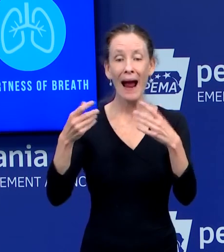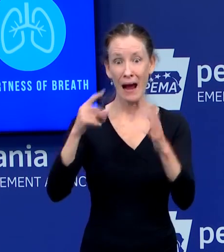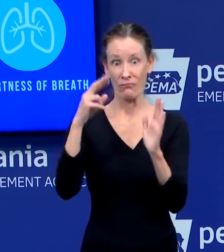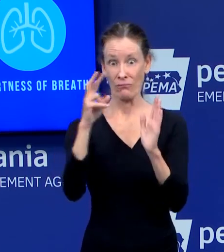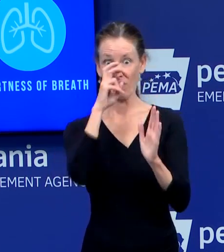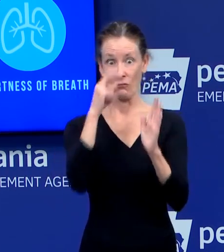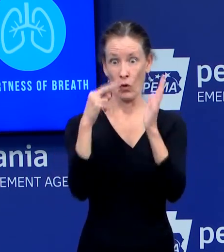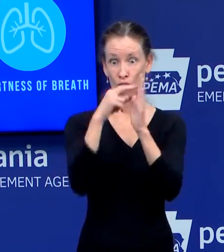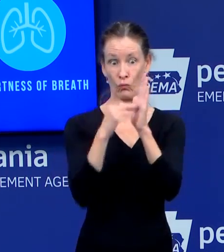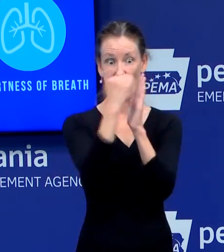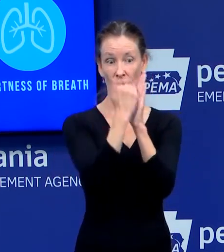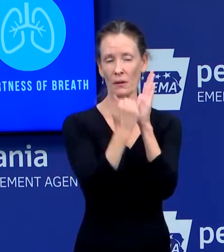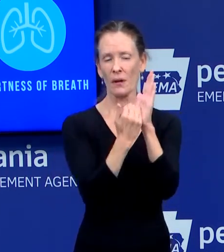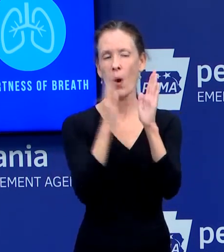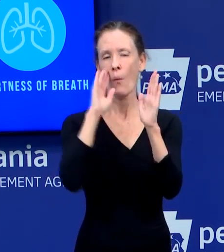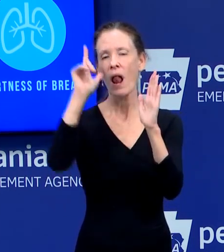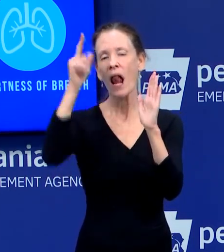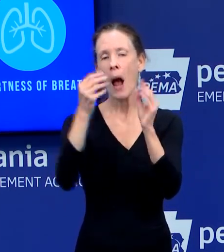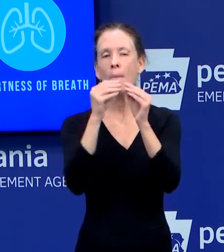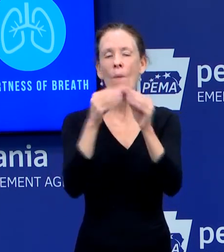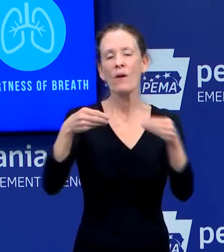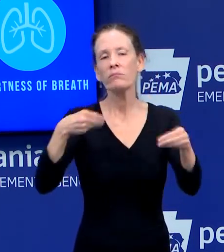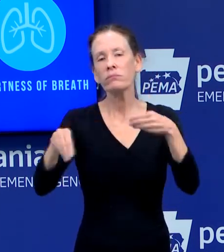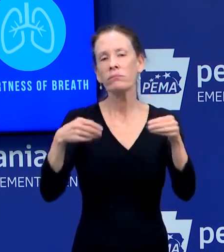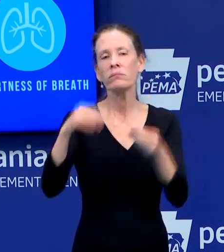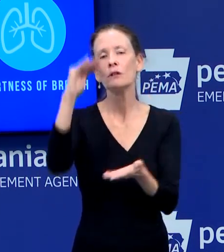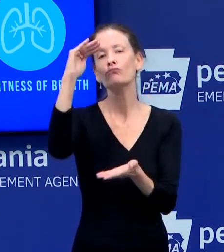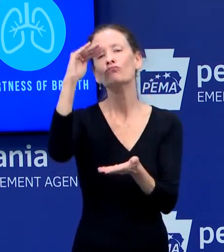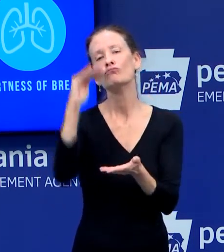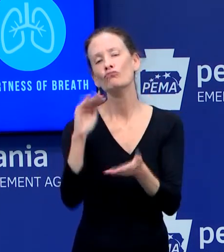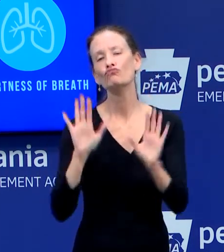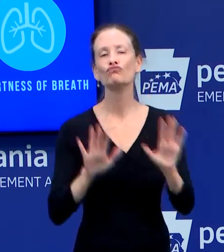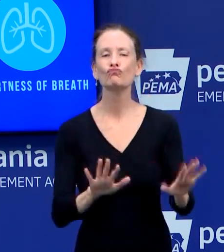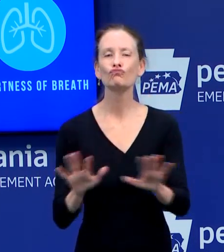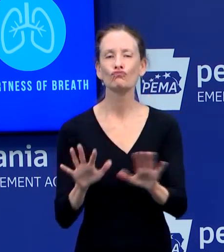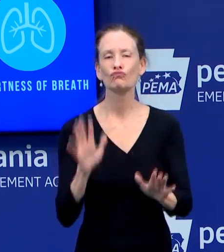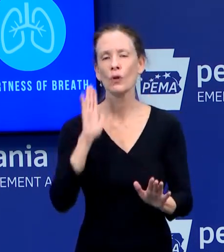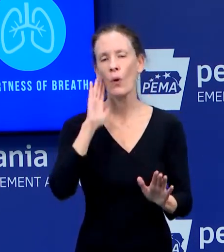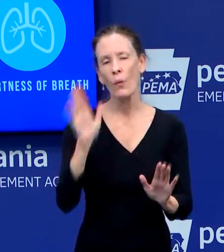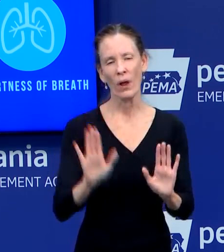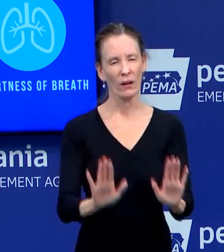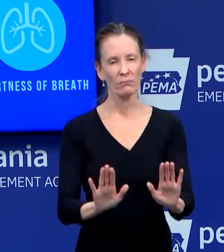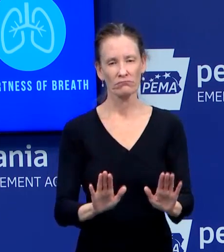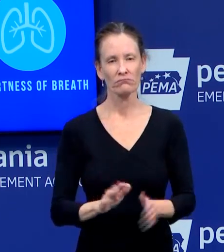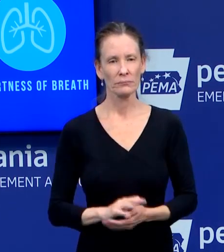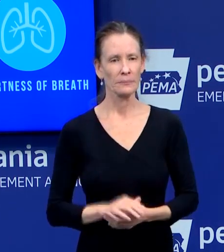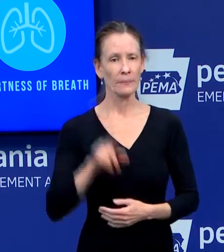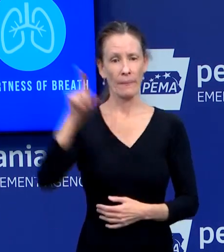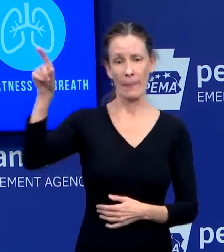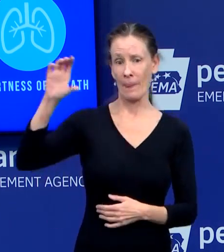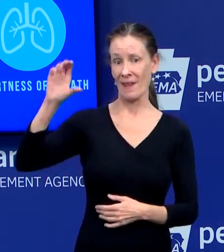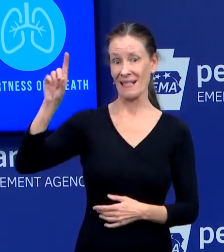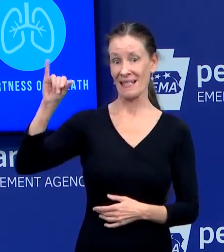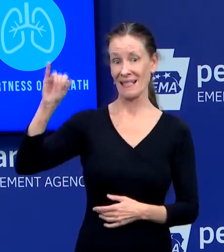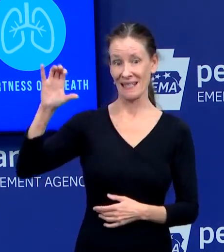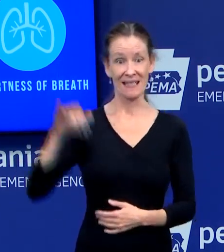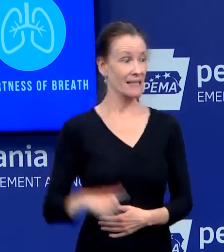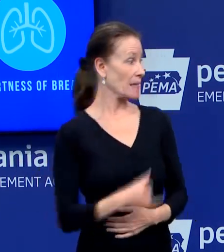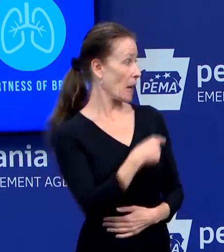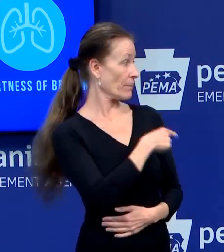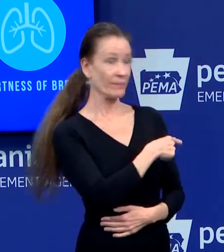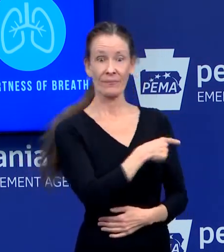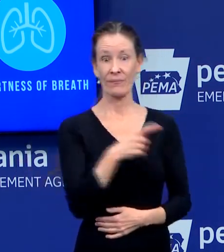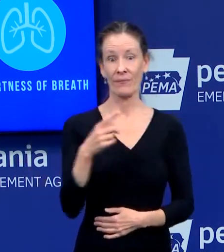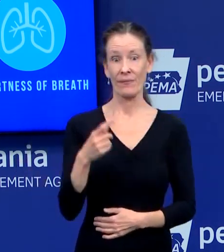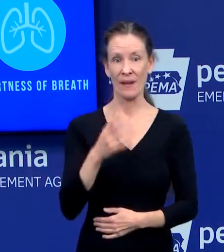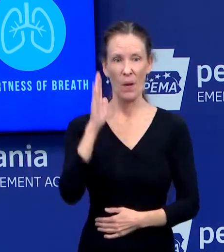So I think that, that, that the CDC guidelines, although I'm going to maybe defer to Dr. Watkins in terms of exactly the guidelines we